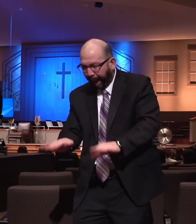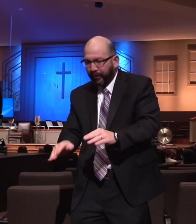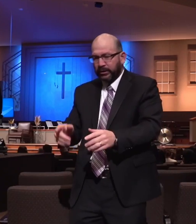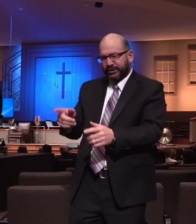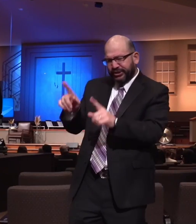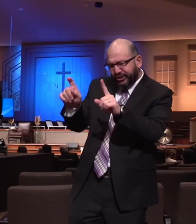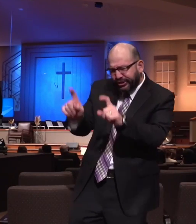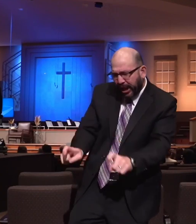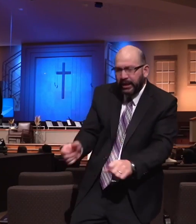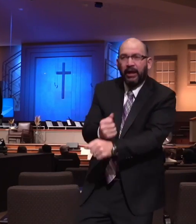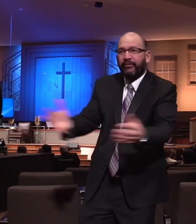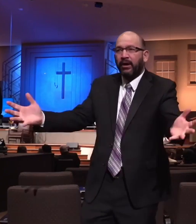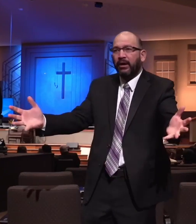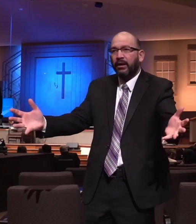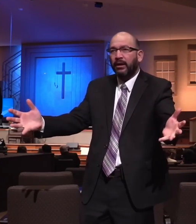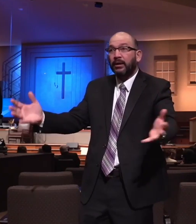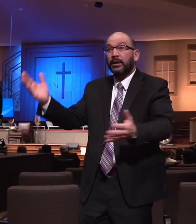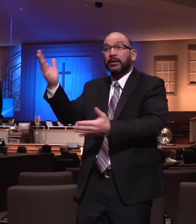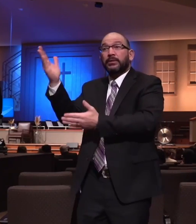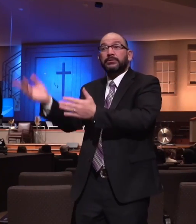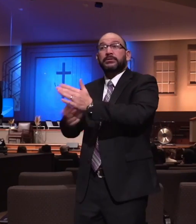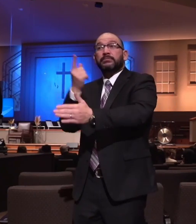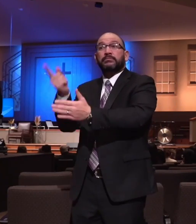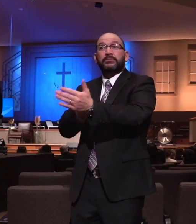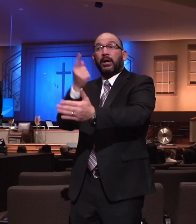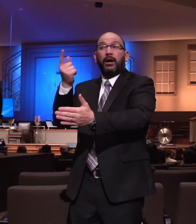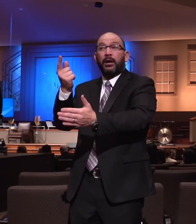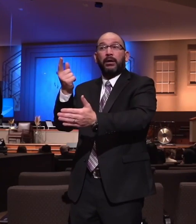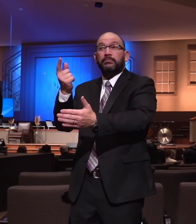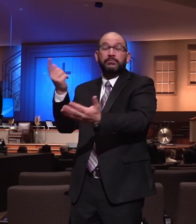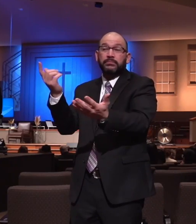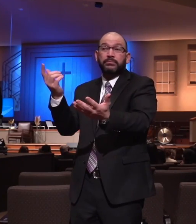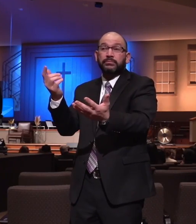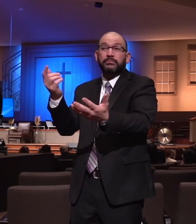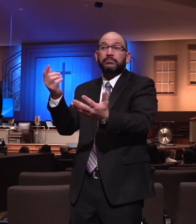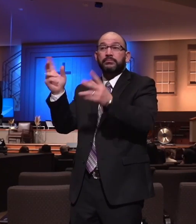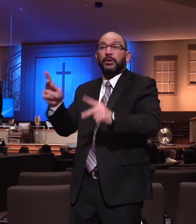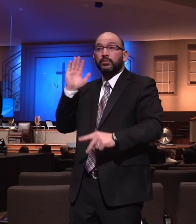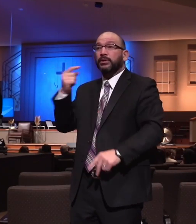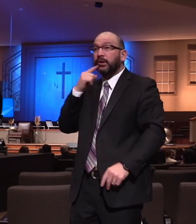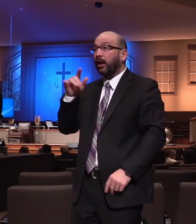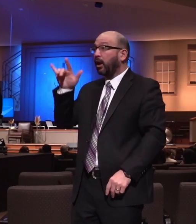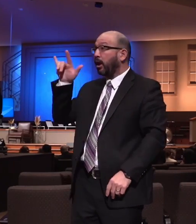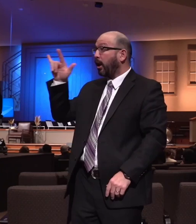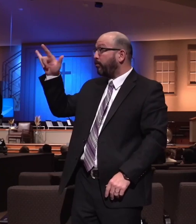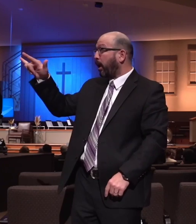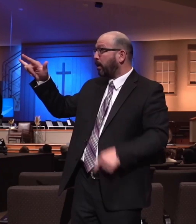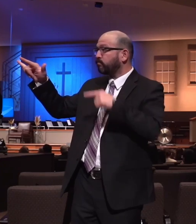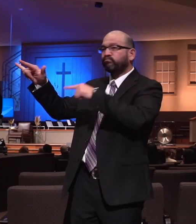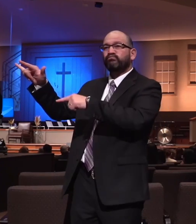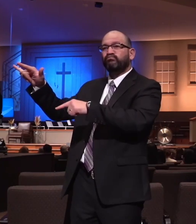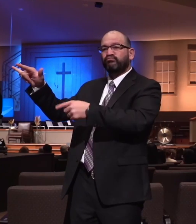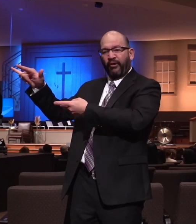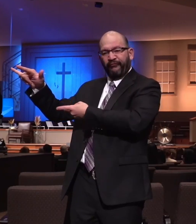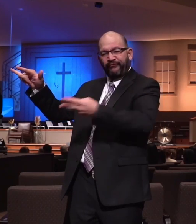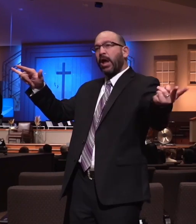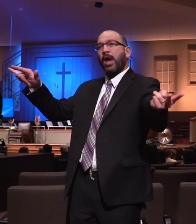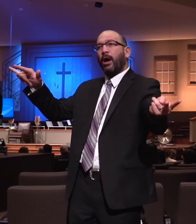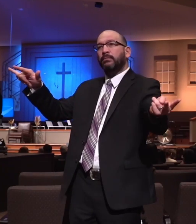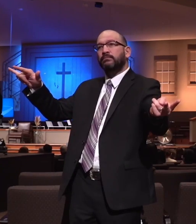bird is not ready to fly. I don't know if it's a pink slip or yellow or what it is or just a report you write up. But if you say it, that plane is